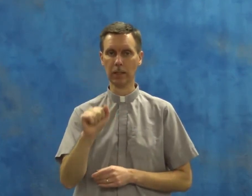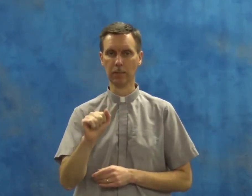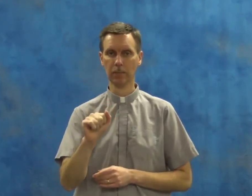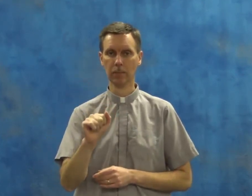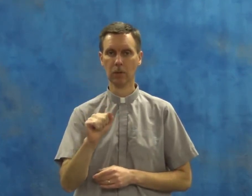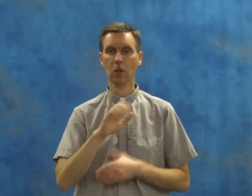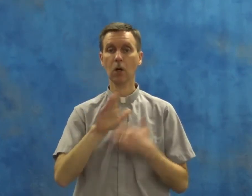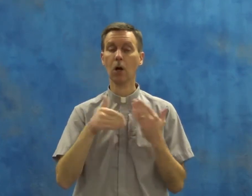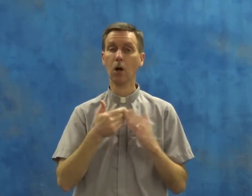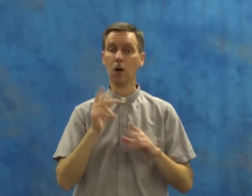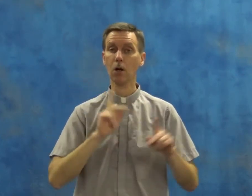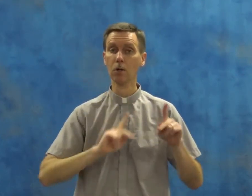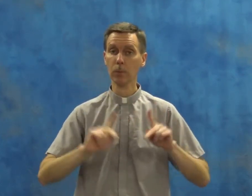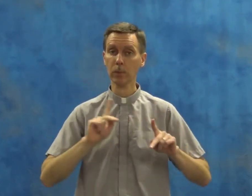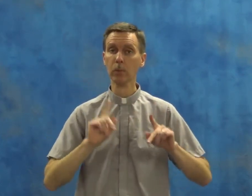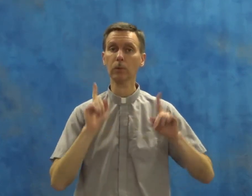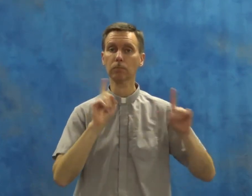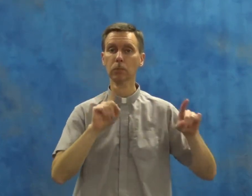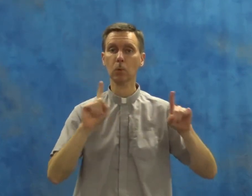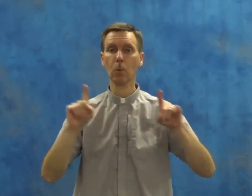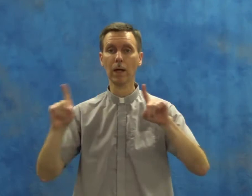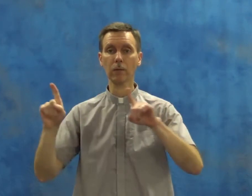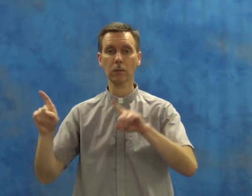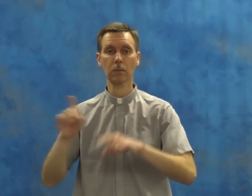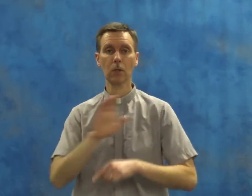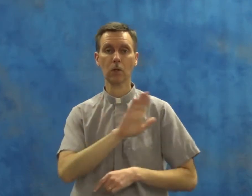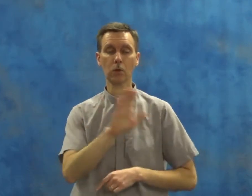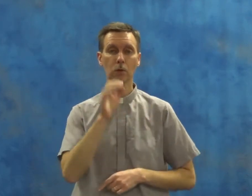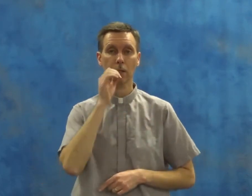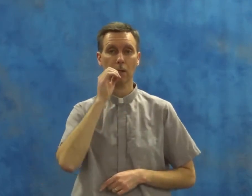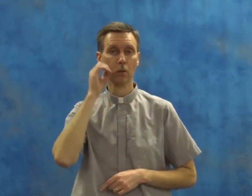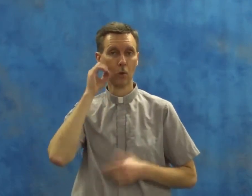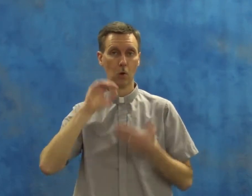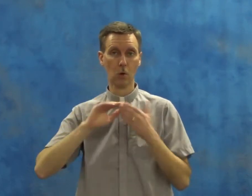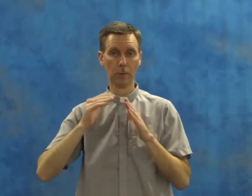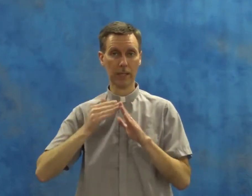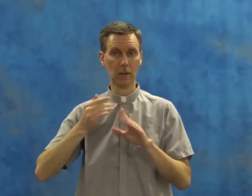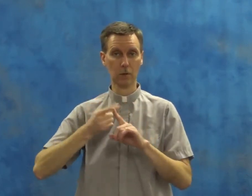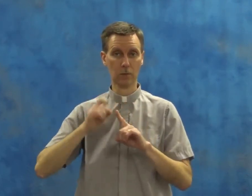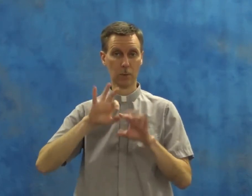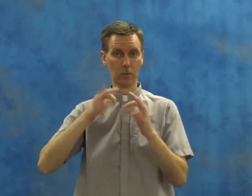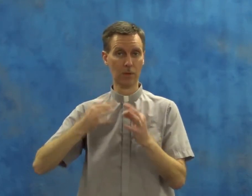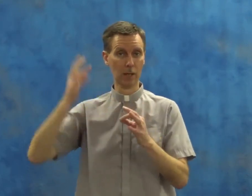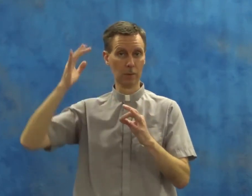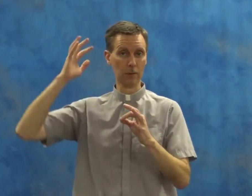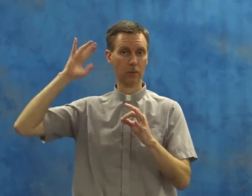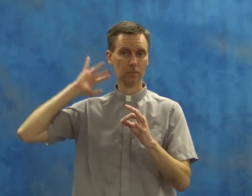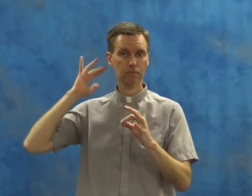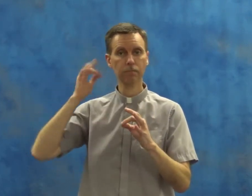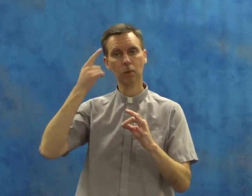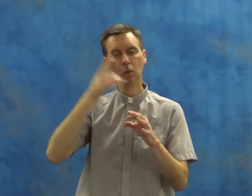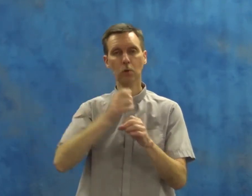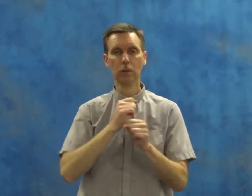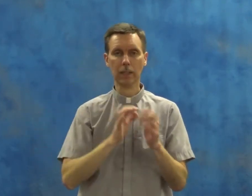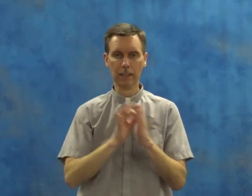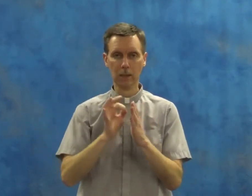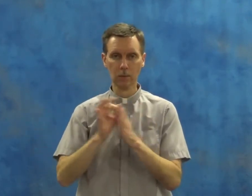All the people went to their hometowns from their families to get counted.